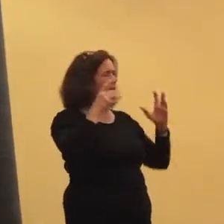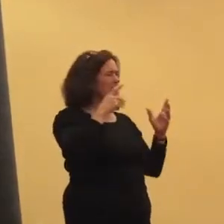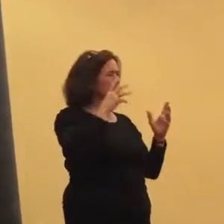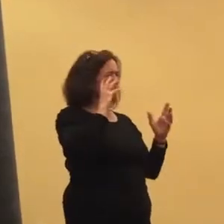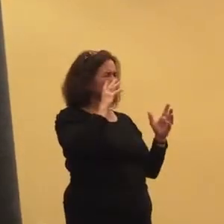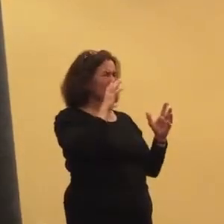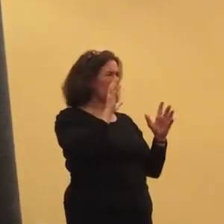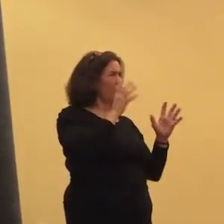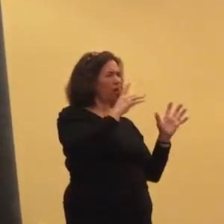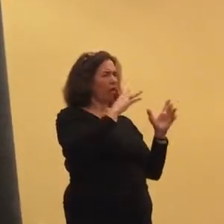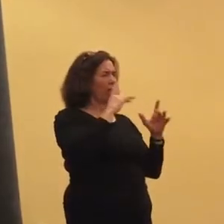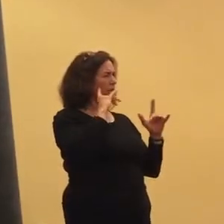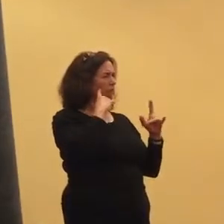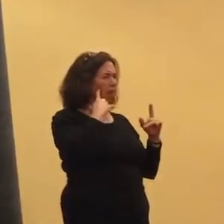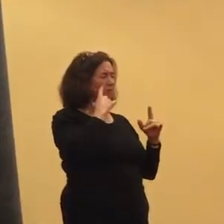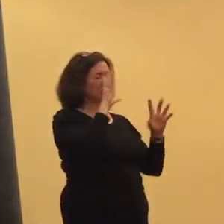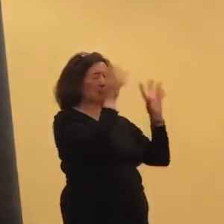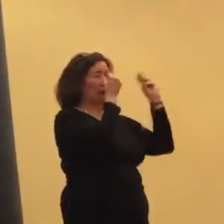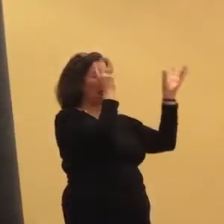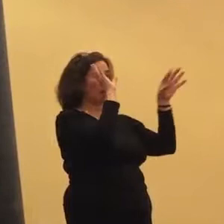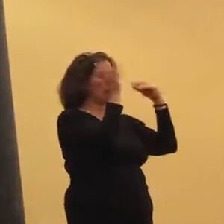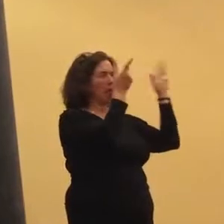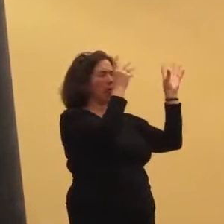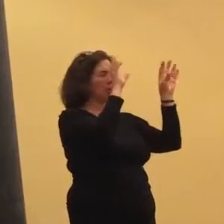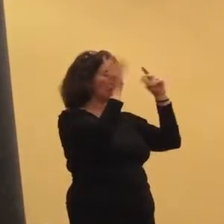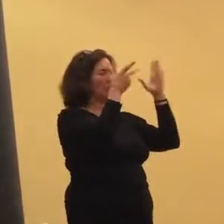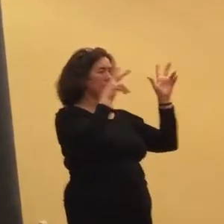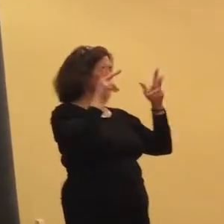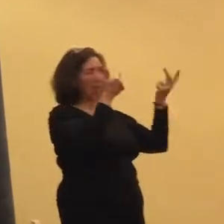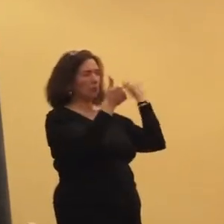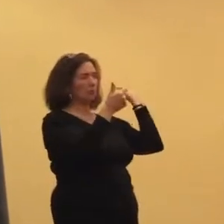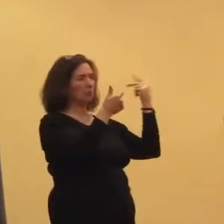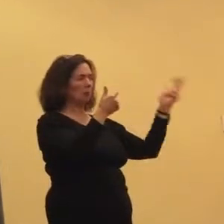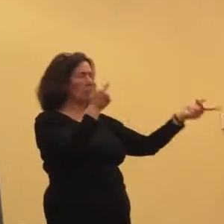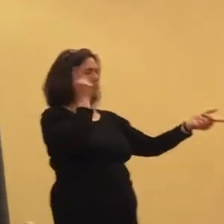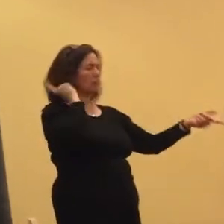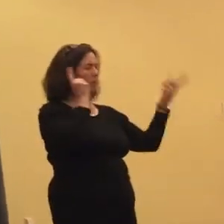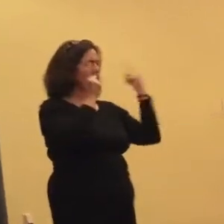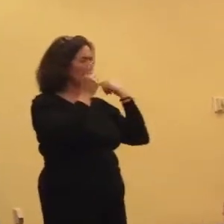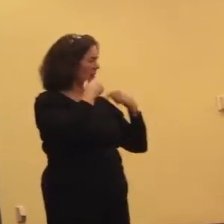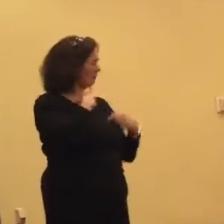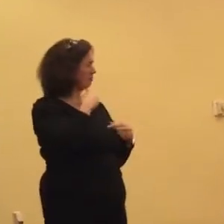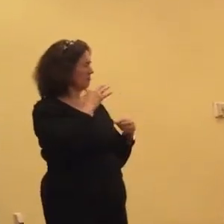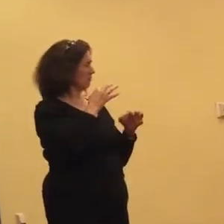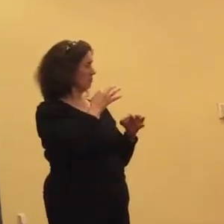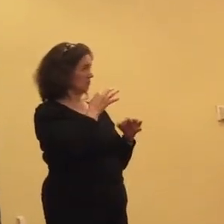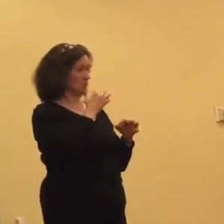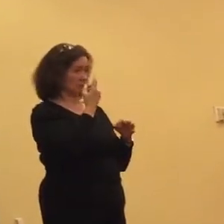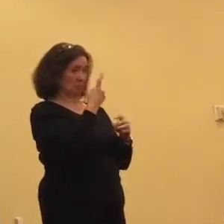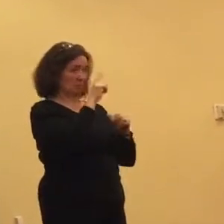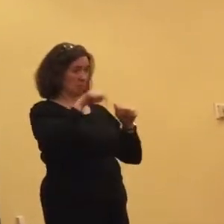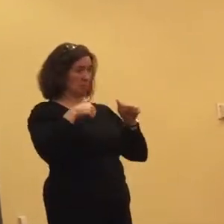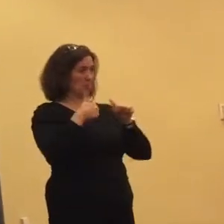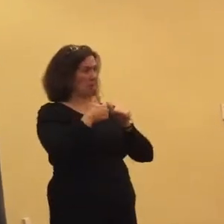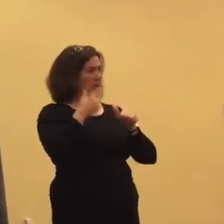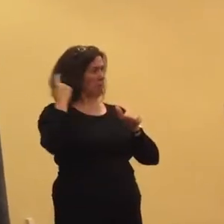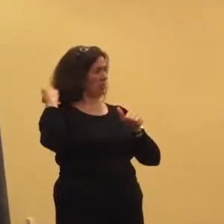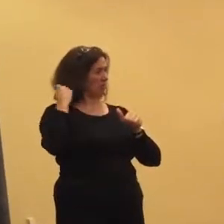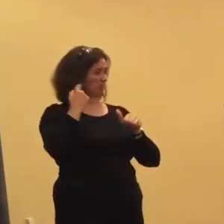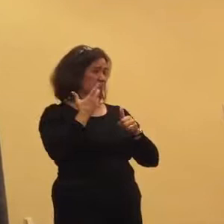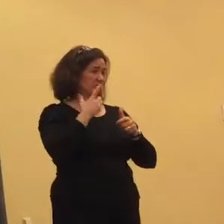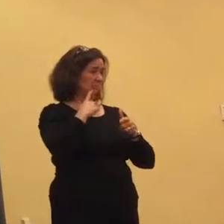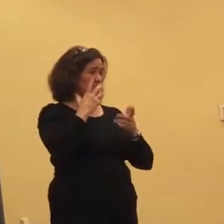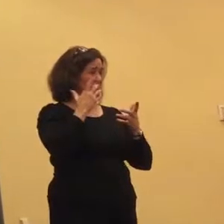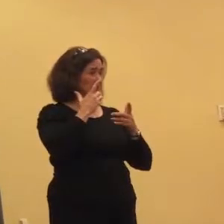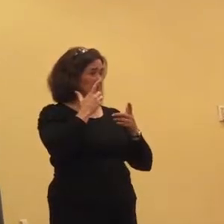shrieking and their lights flashing. I thought, gee, there must be somebody behind us somewhere really